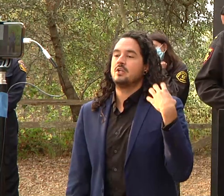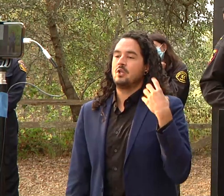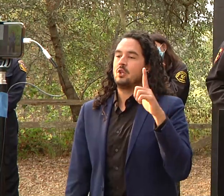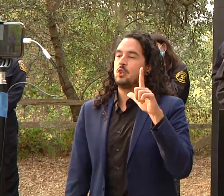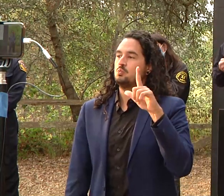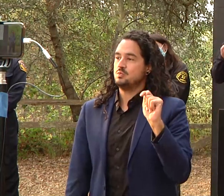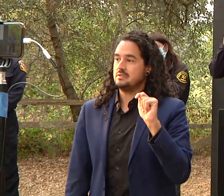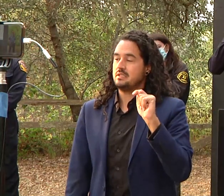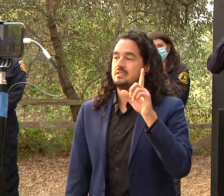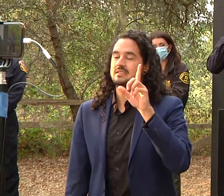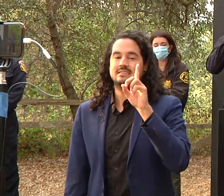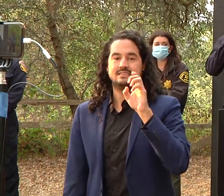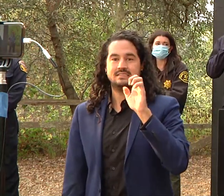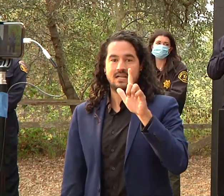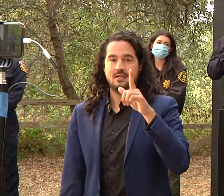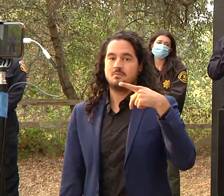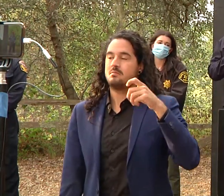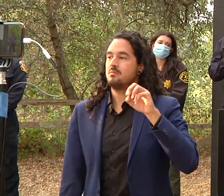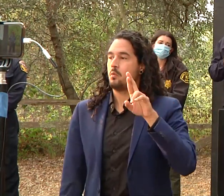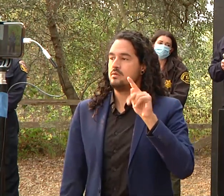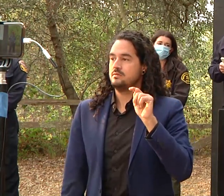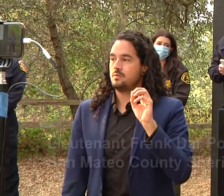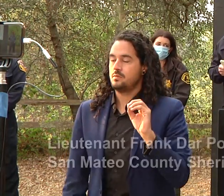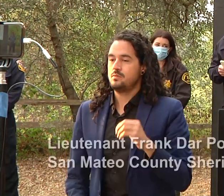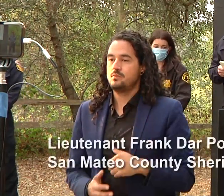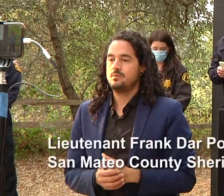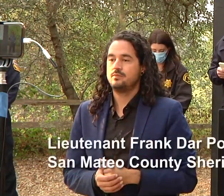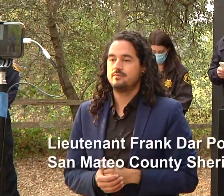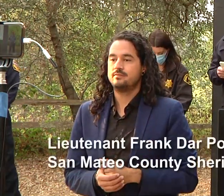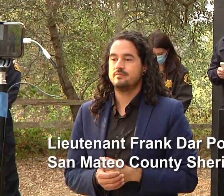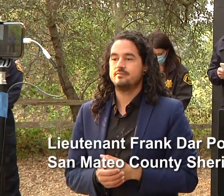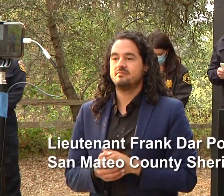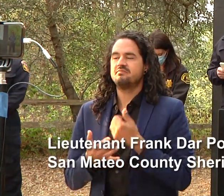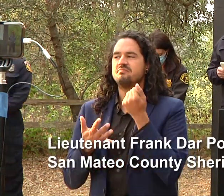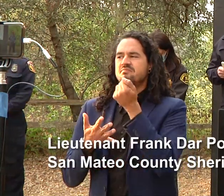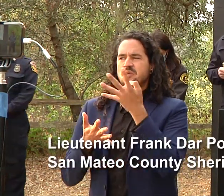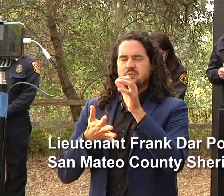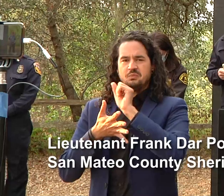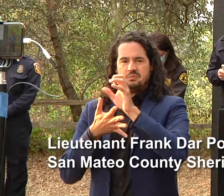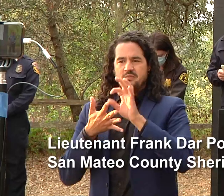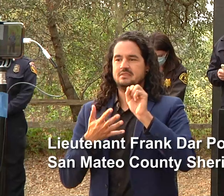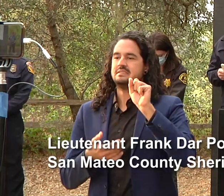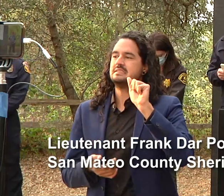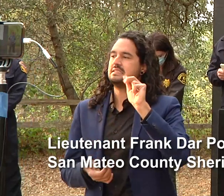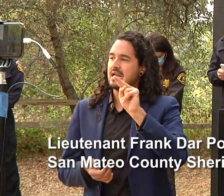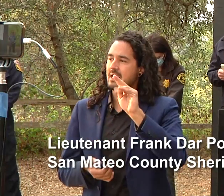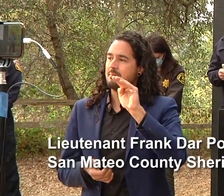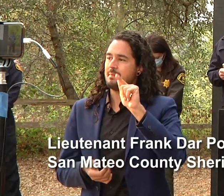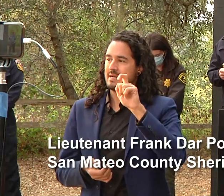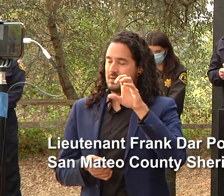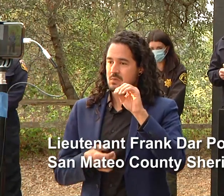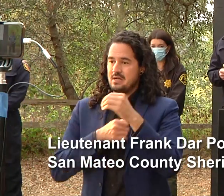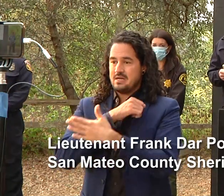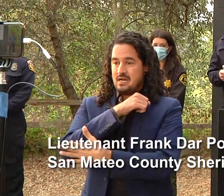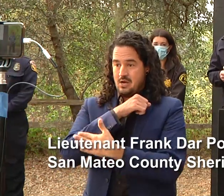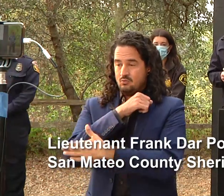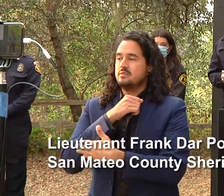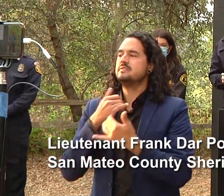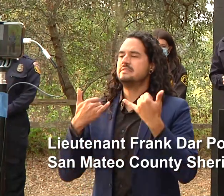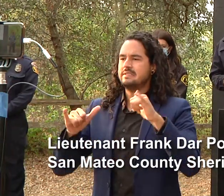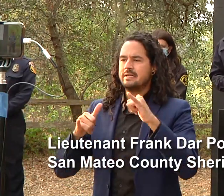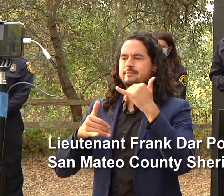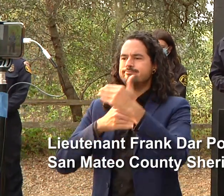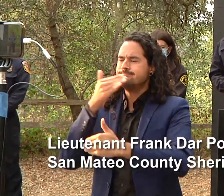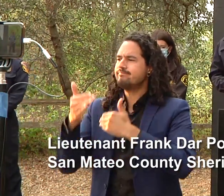good evening just a few things for san mateo county we're continuing our safety and security checks in our coastal communities